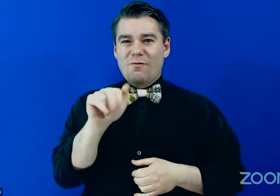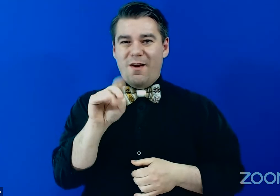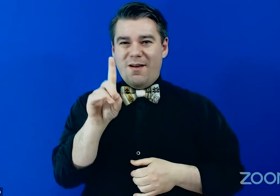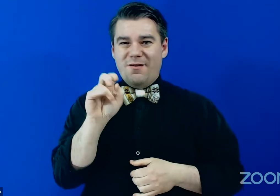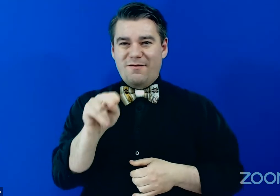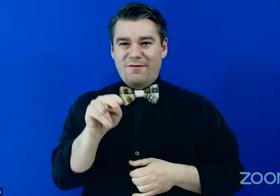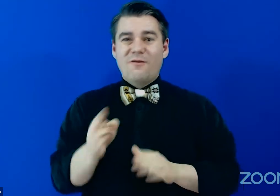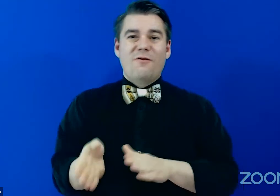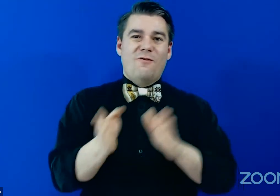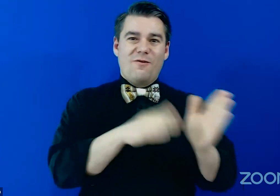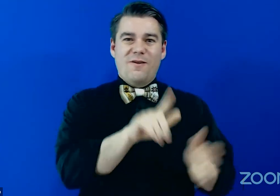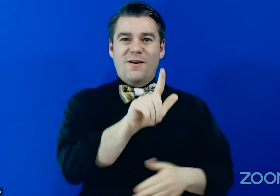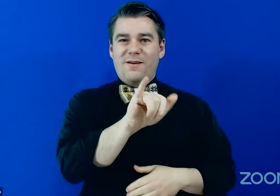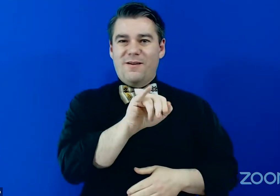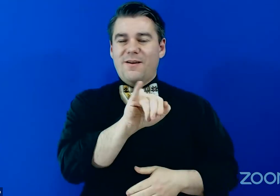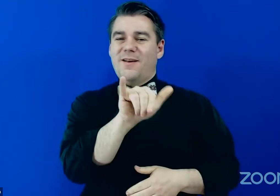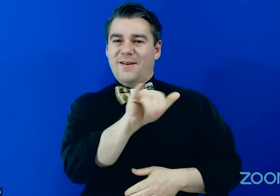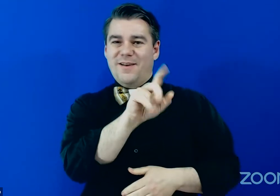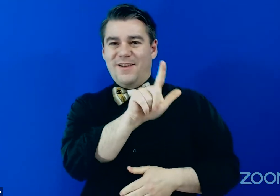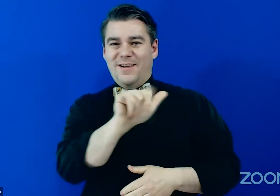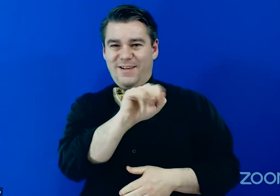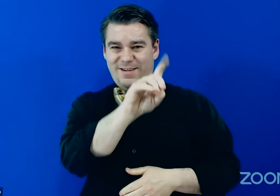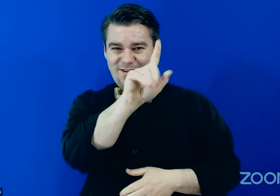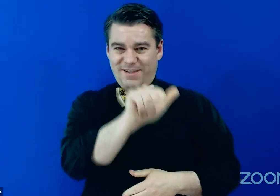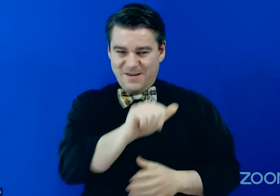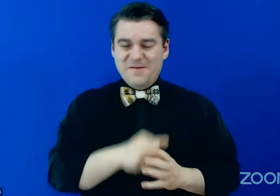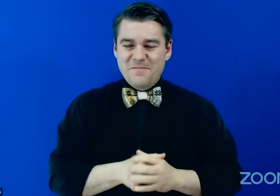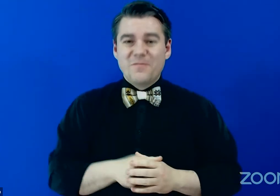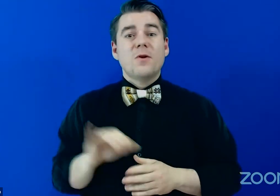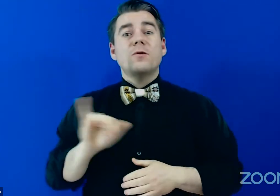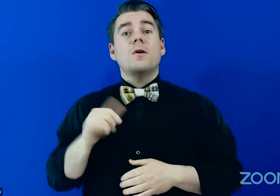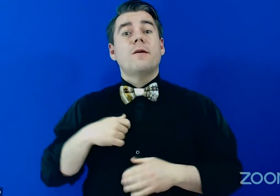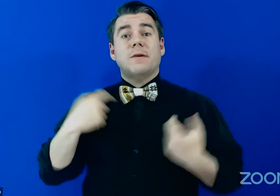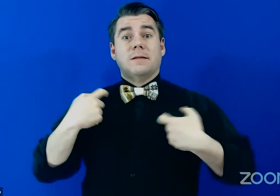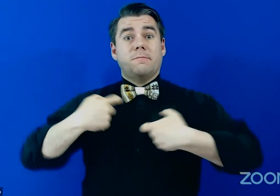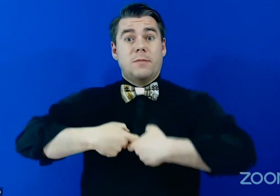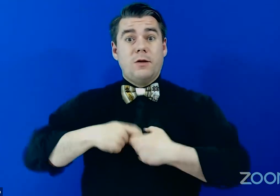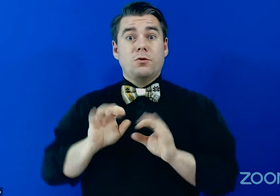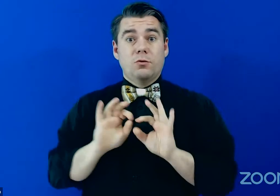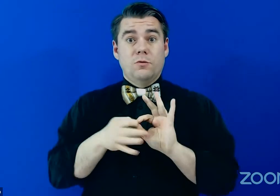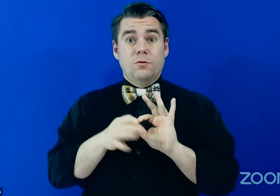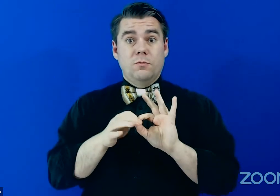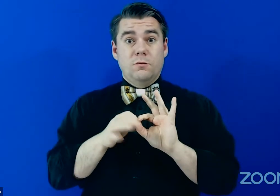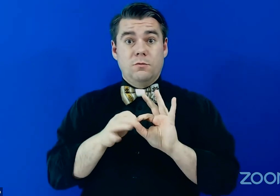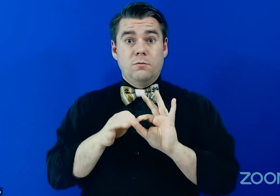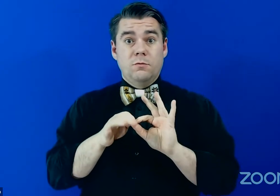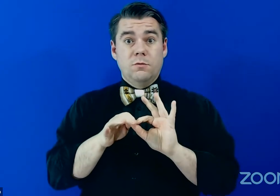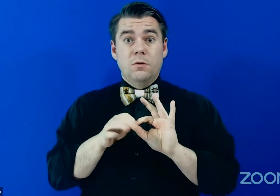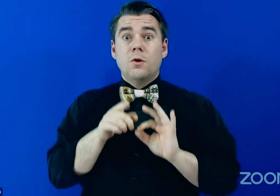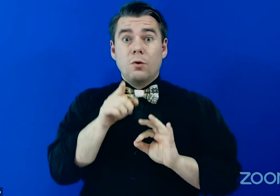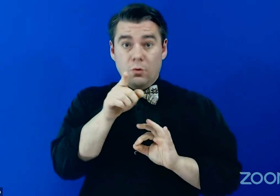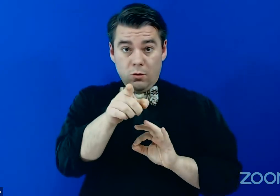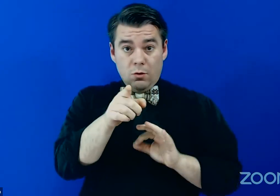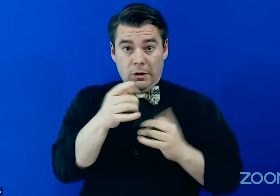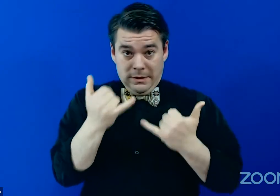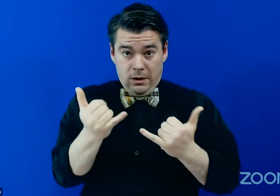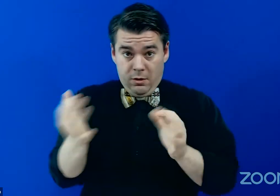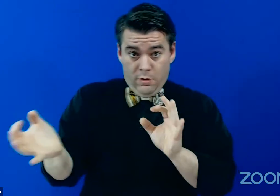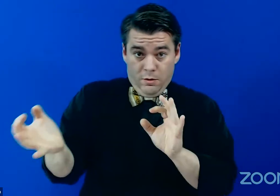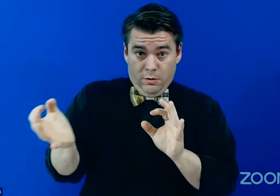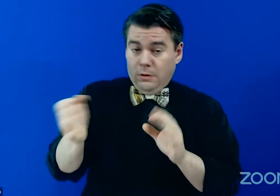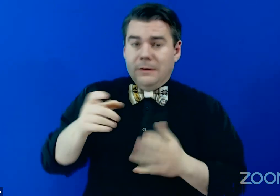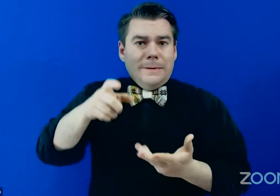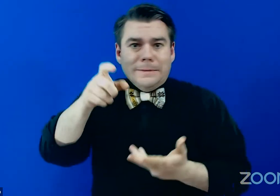got Linda. We also have Spanish interpretation. So if you are in need